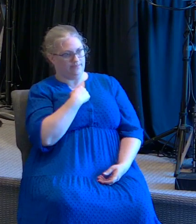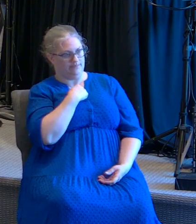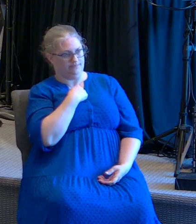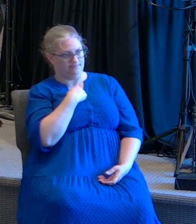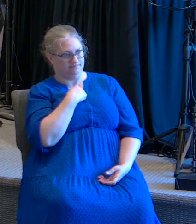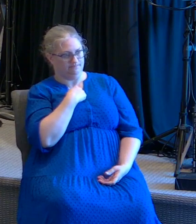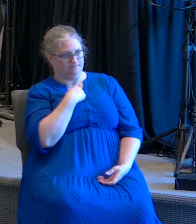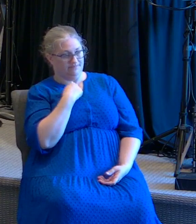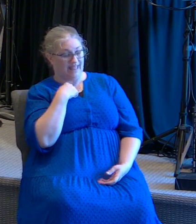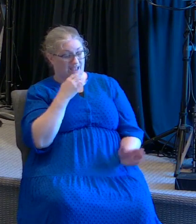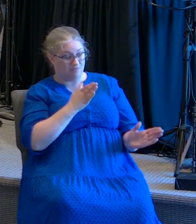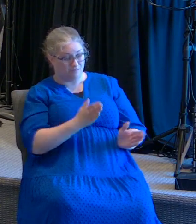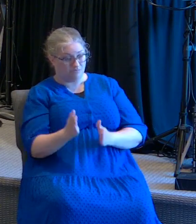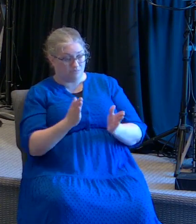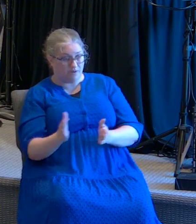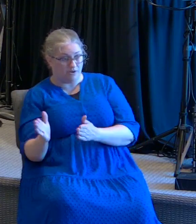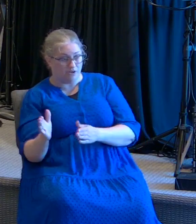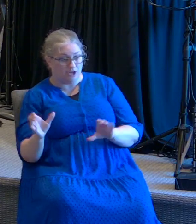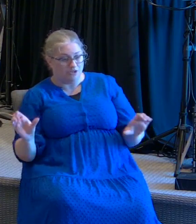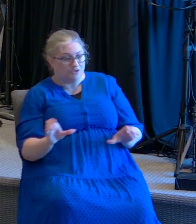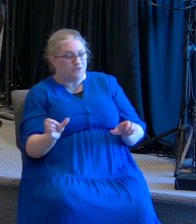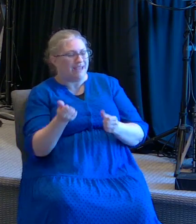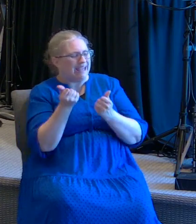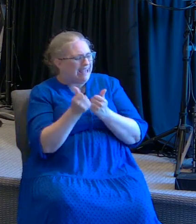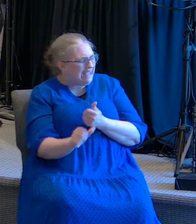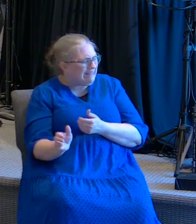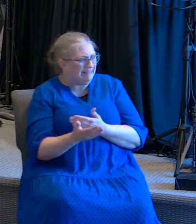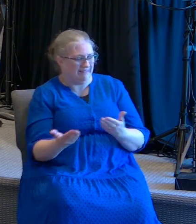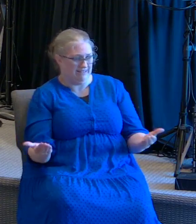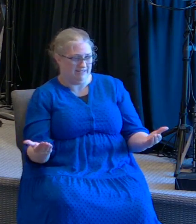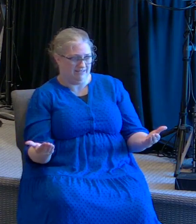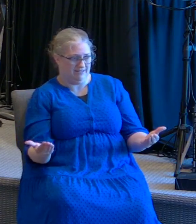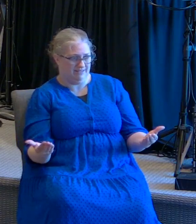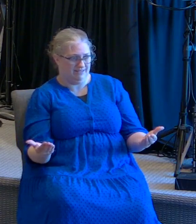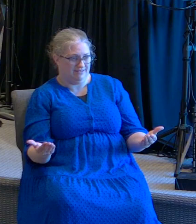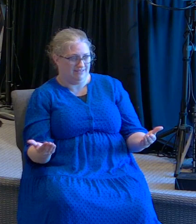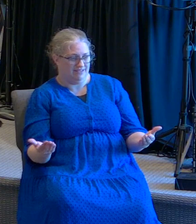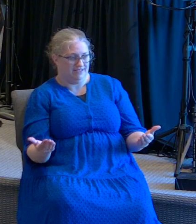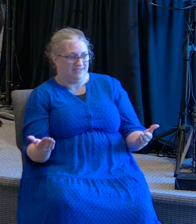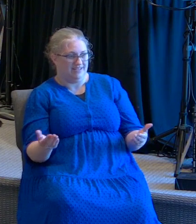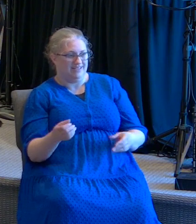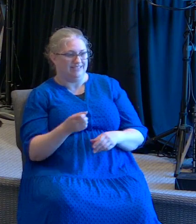and I am prepared to do anything it takes to get you convinced to know me